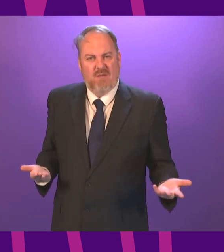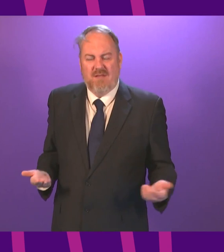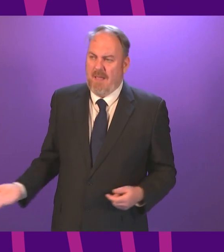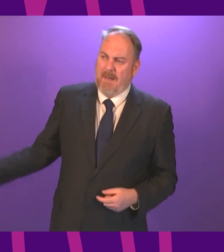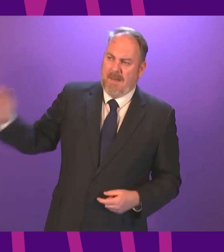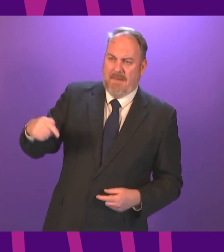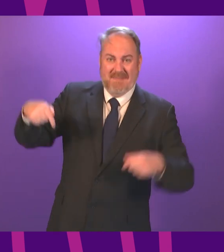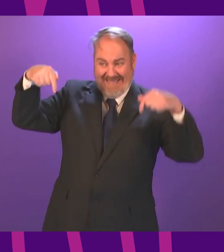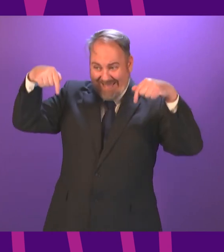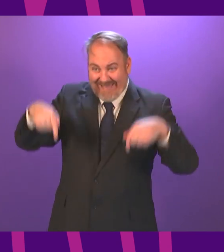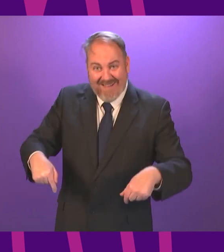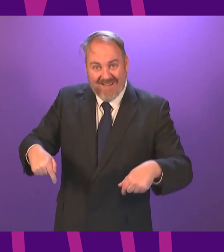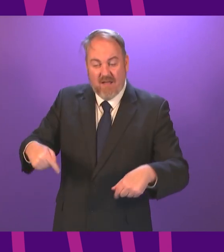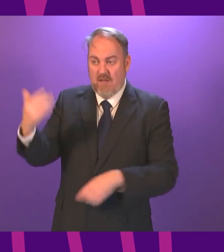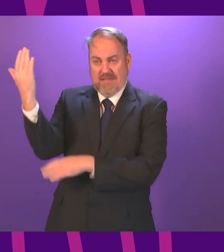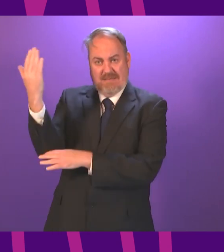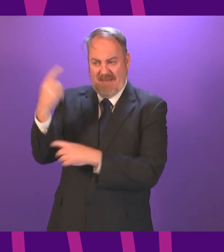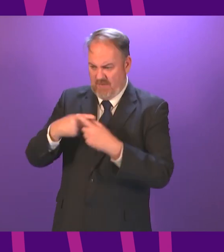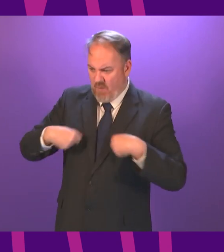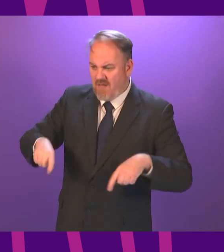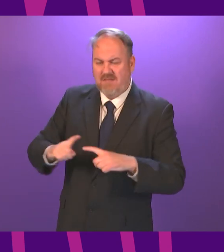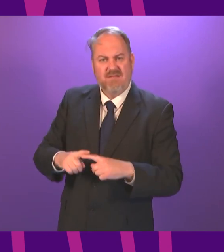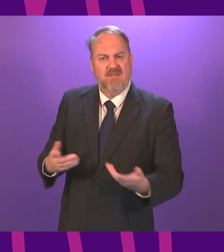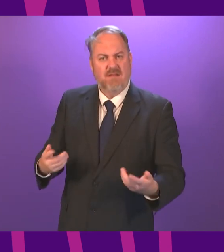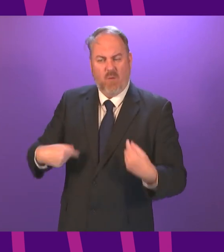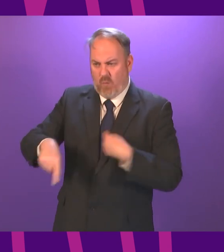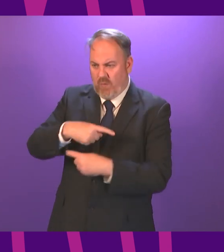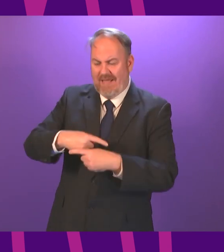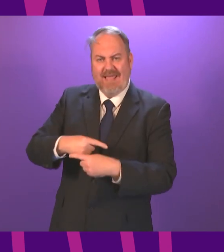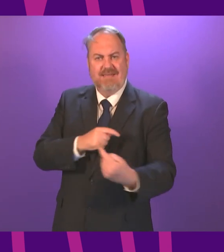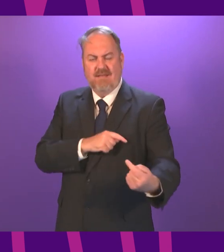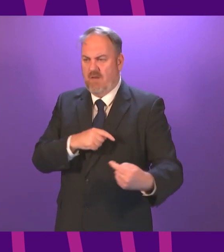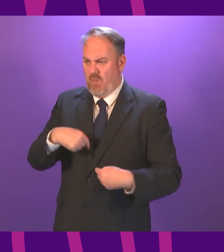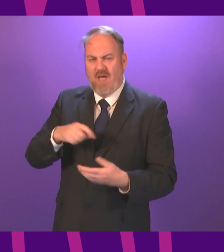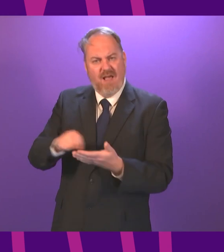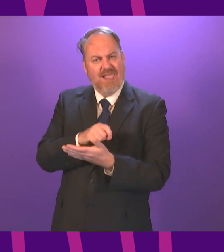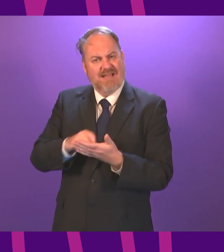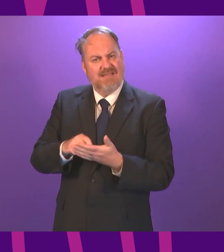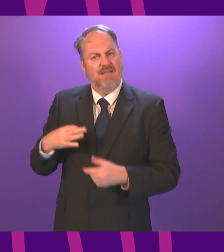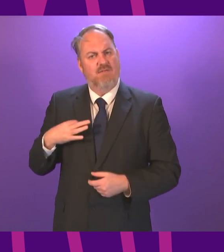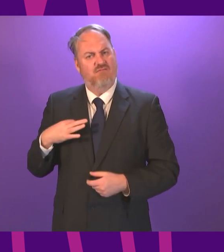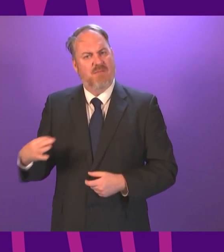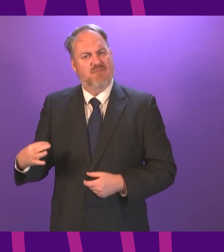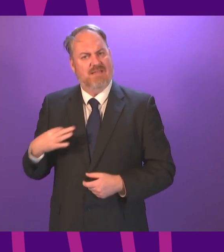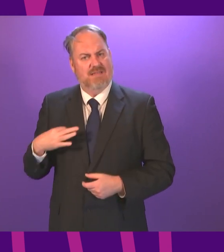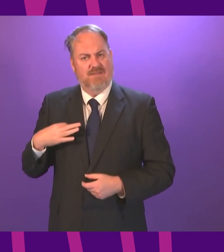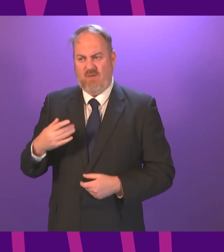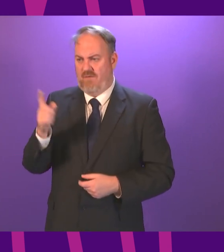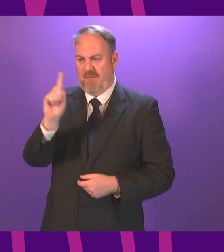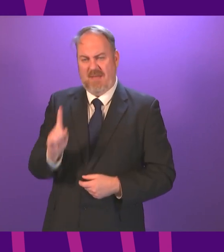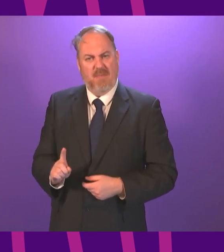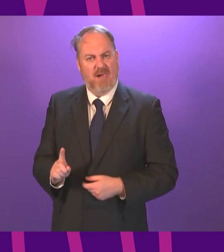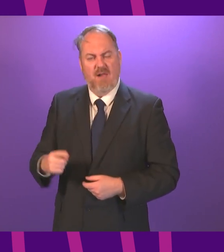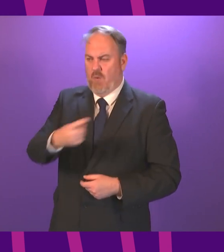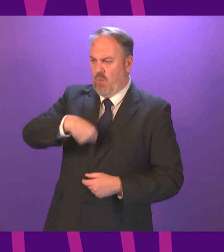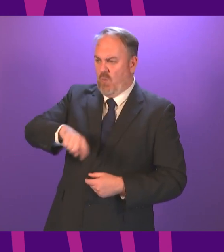into this parliament right now, make that statement in this parliament, and allow the elected representatives of that local area to scrutinise